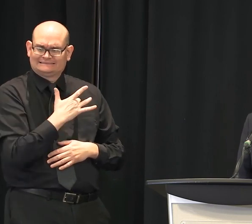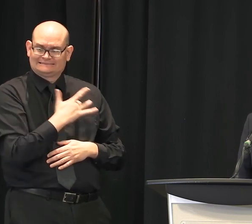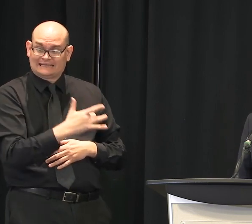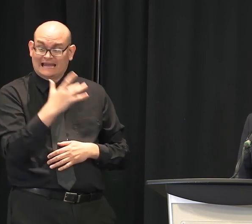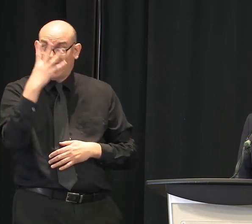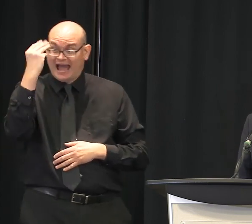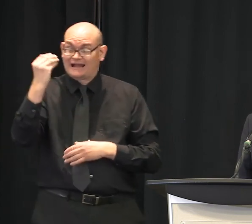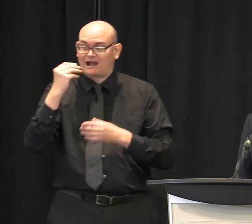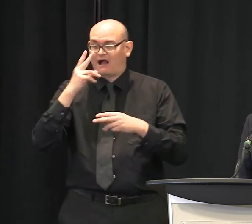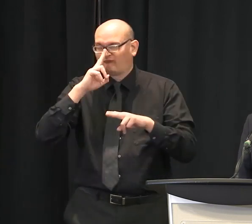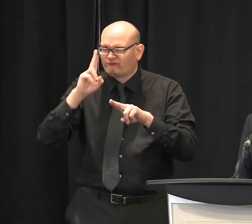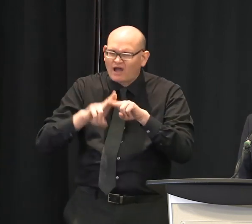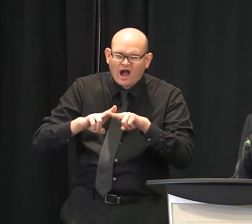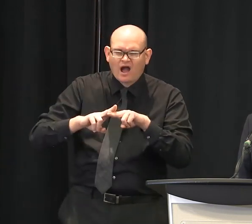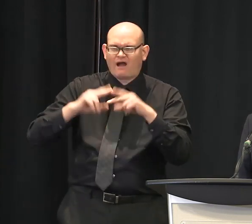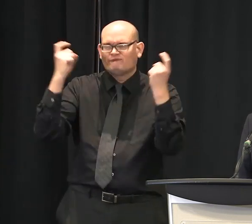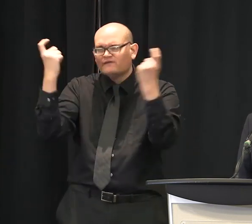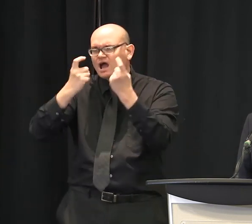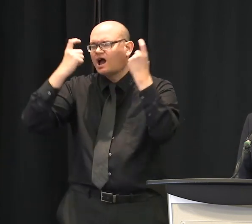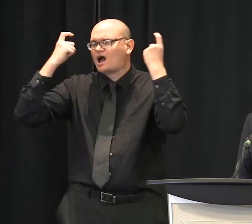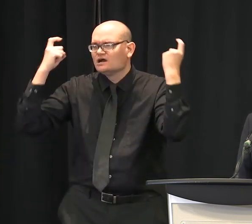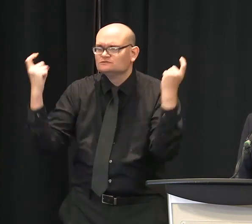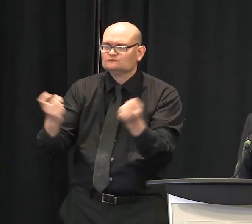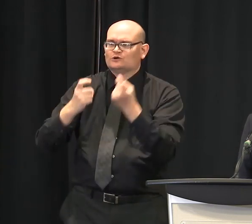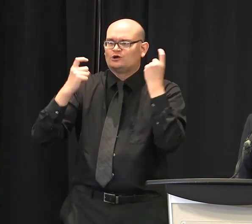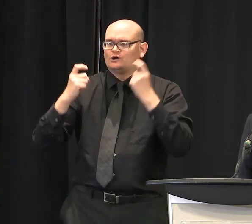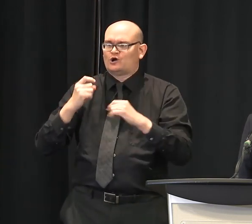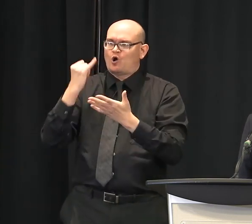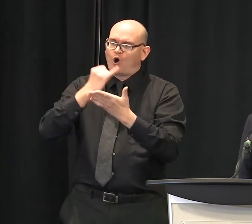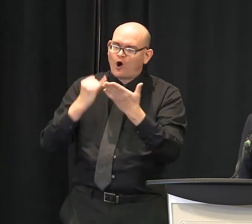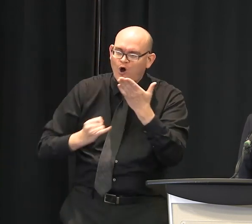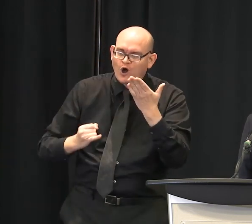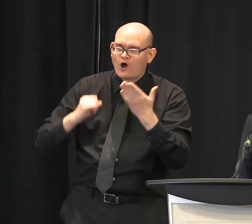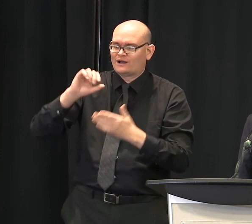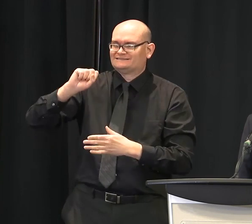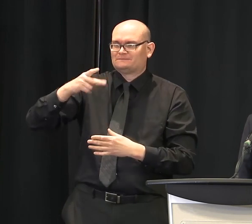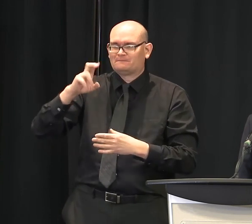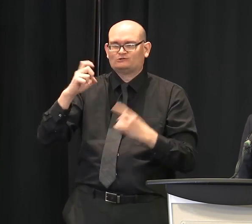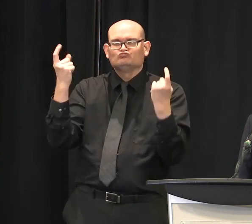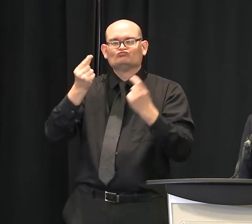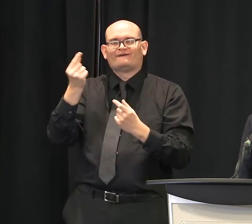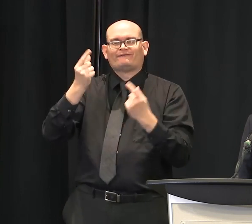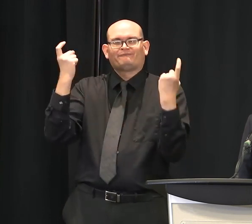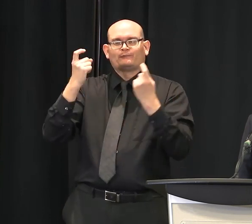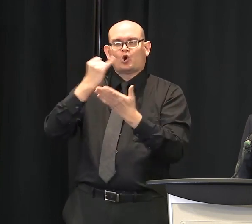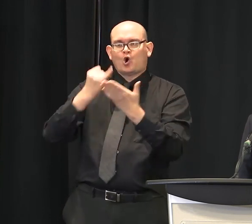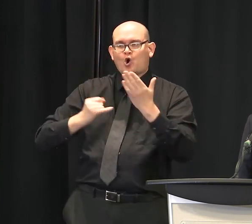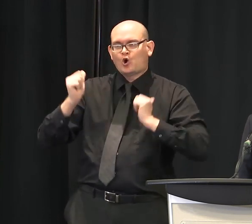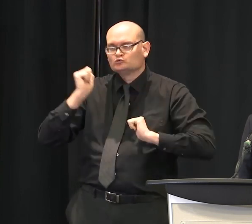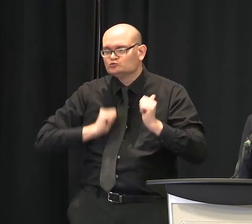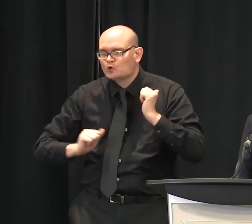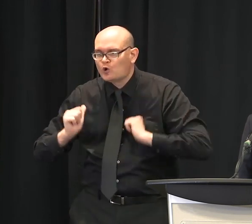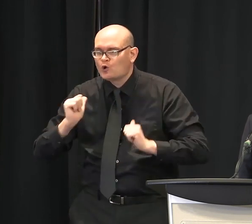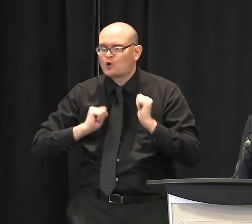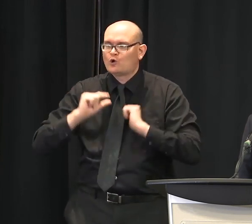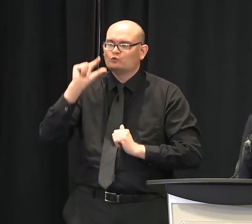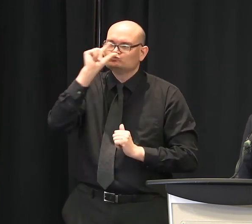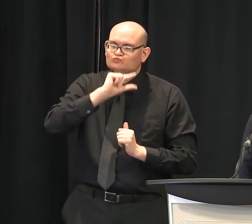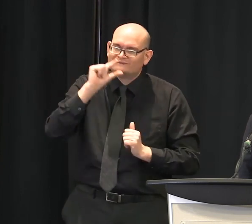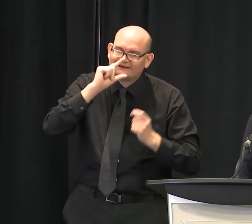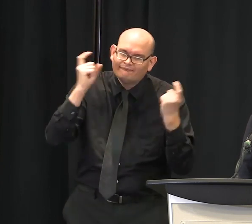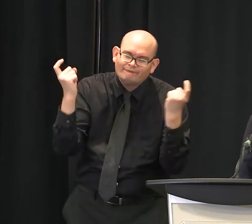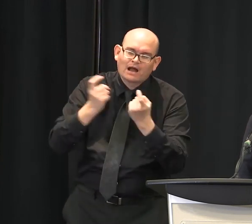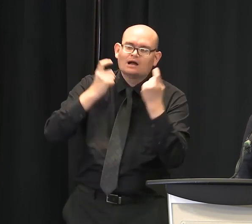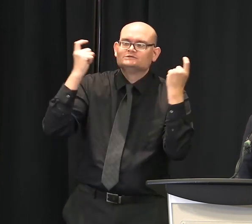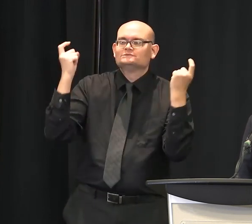Artisphere. We're missing the Greek festivals, others. What kind of financial hit do you anticipate just as a result of that